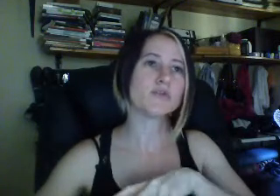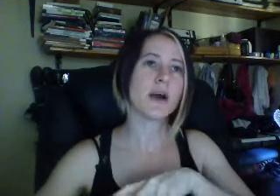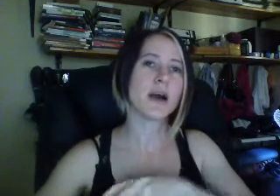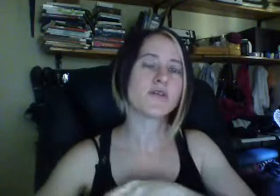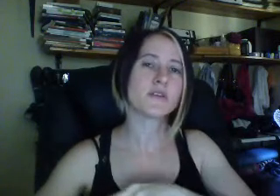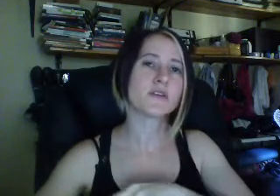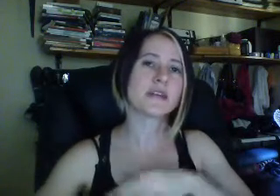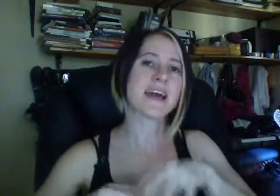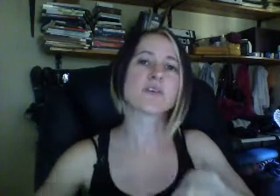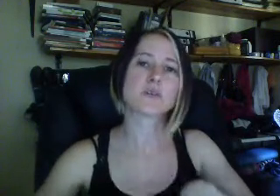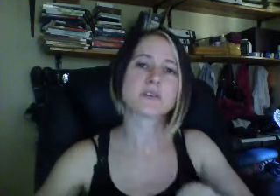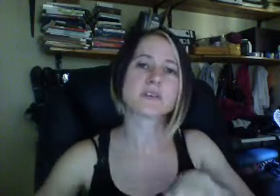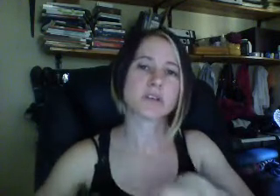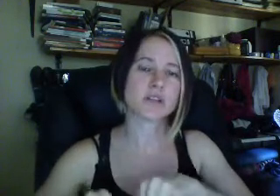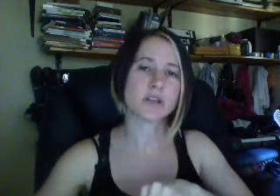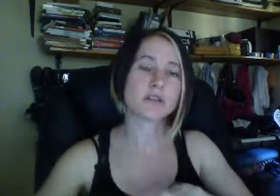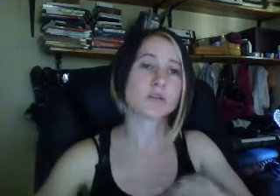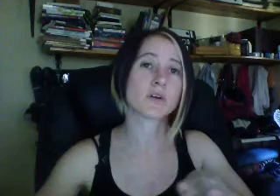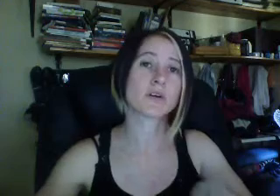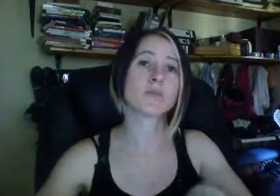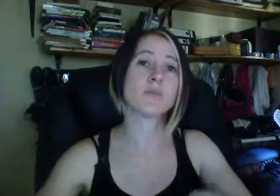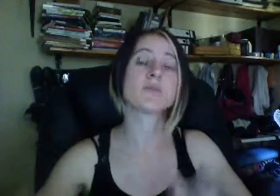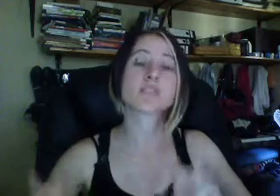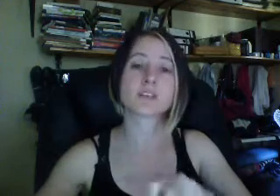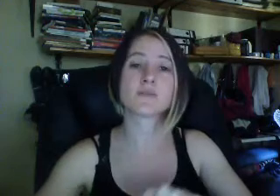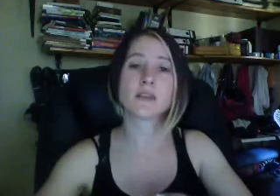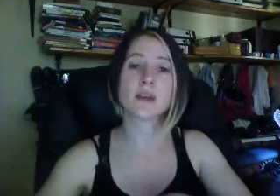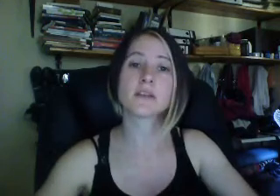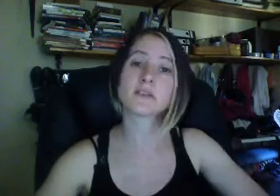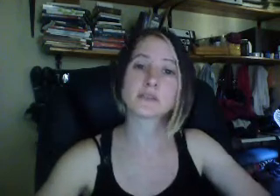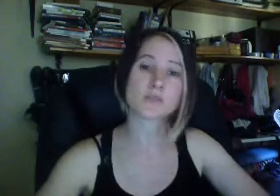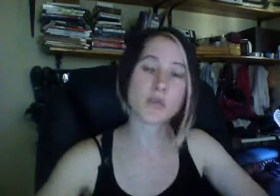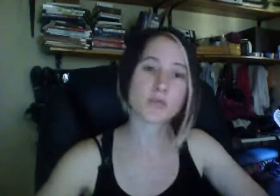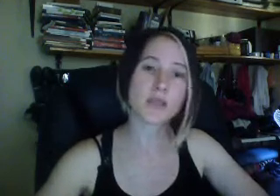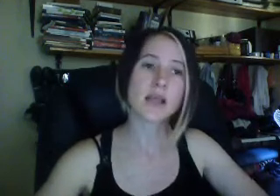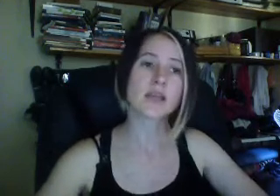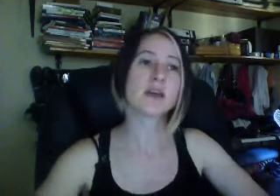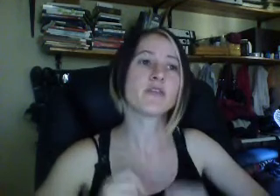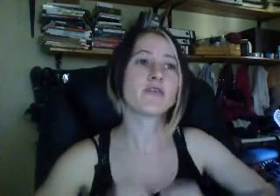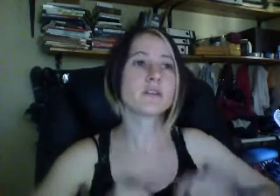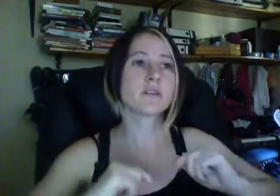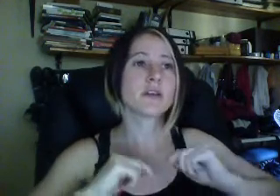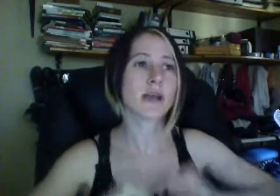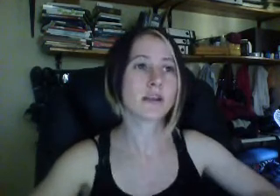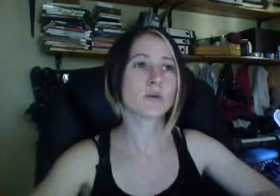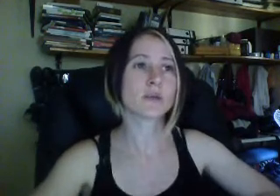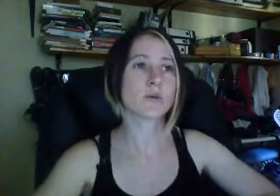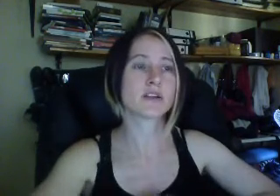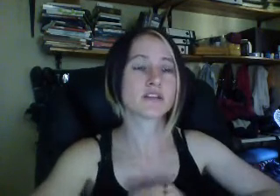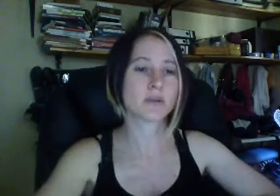feel inadequate sexually. This is where a lot of people justify the existence of porn. They feel inadequate in relation to